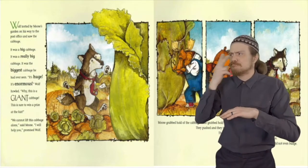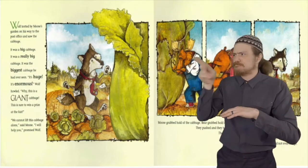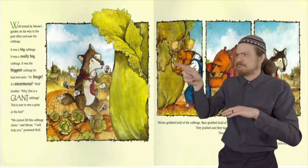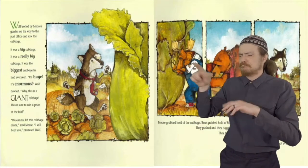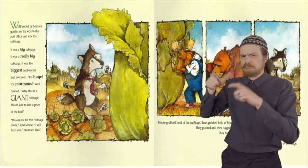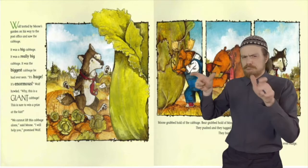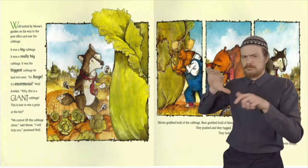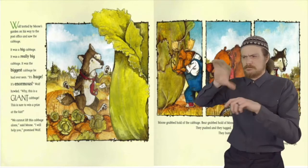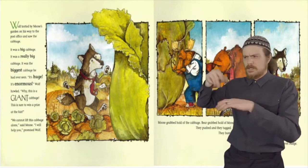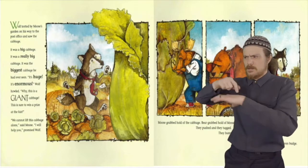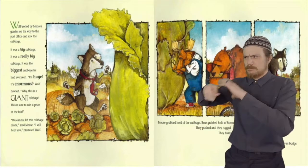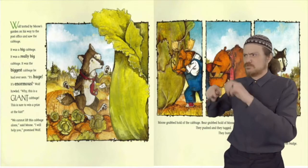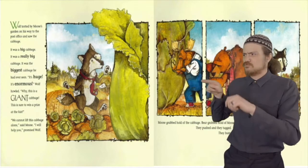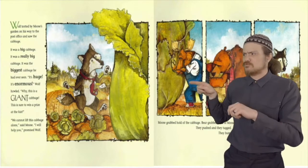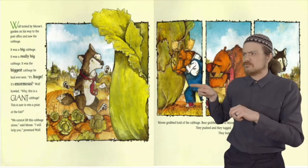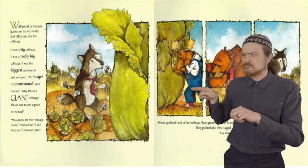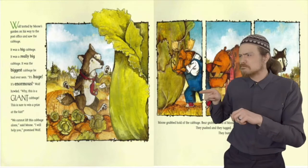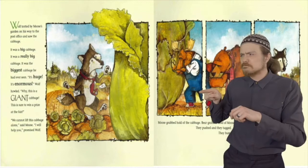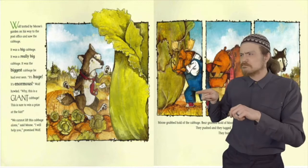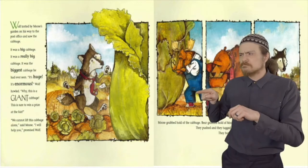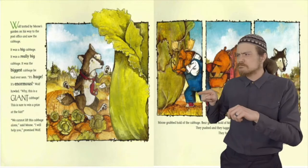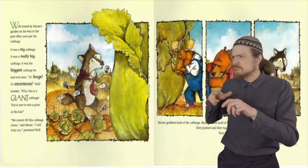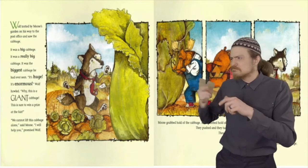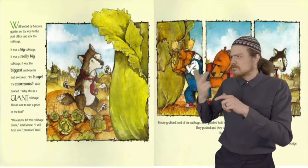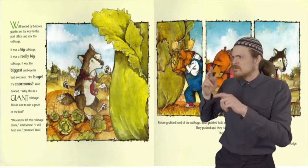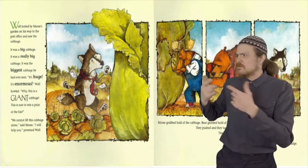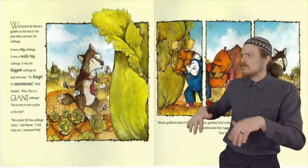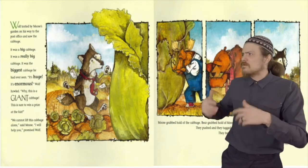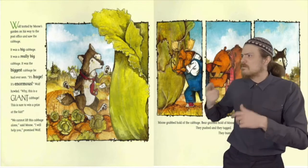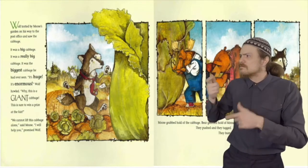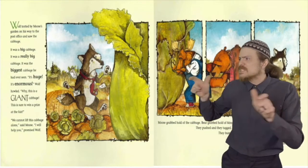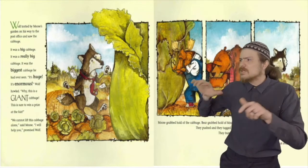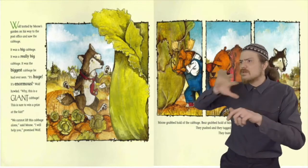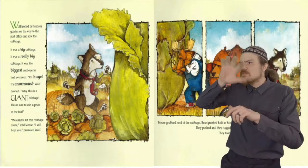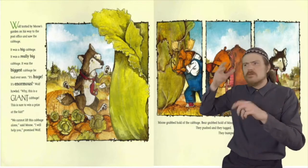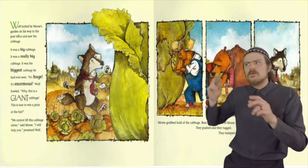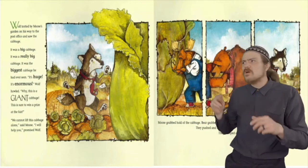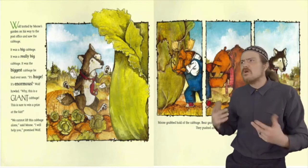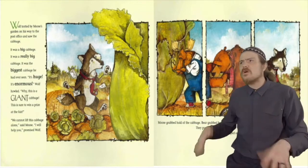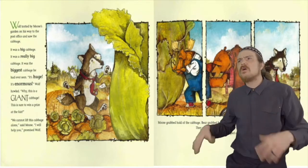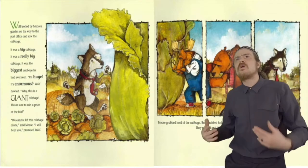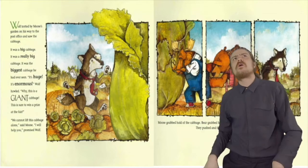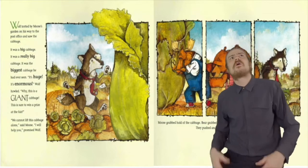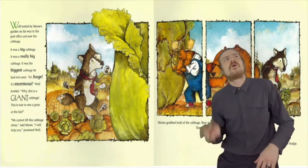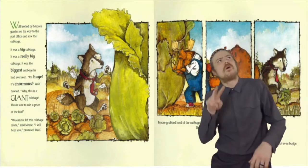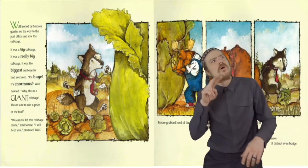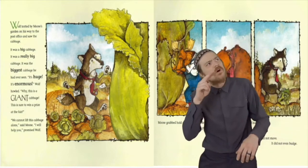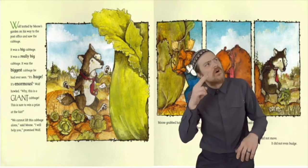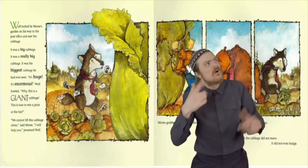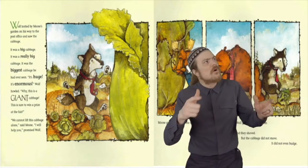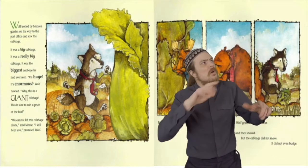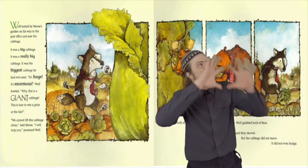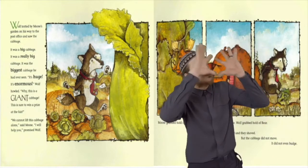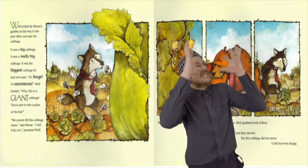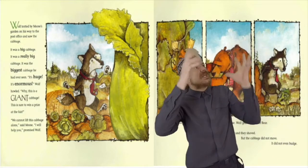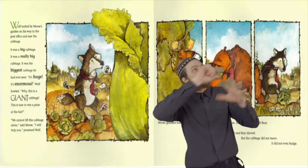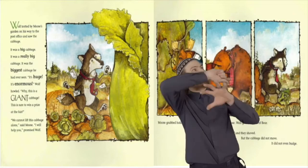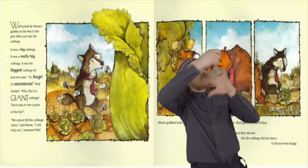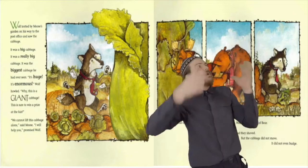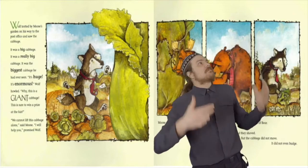It was a really big cabbage. It was the biggest cabbage he had ever seen. It's huge. It's enormous,